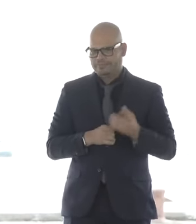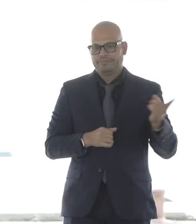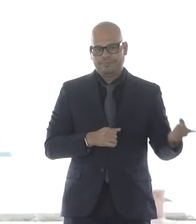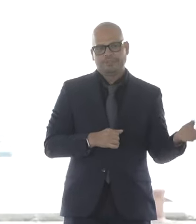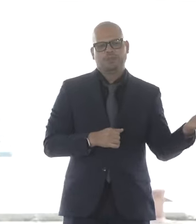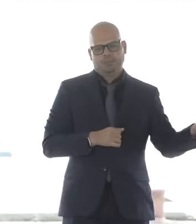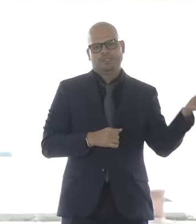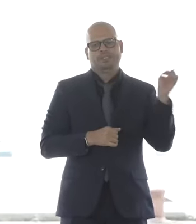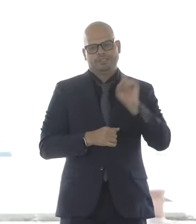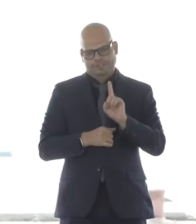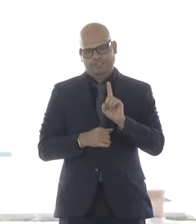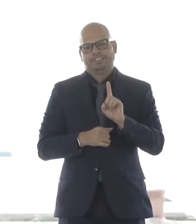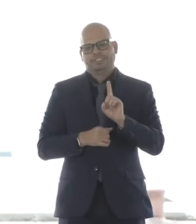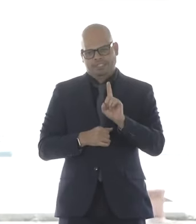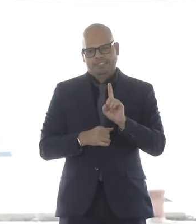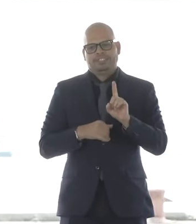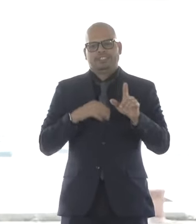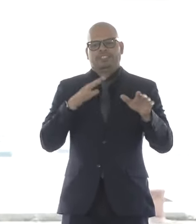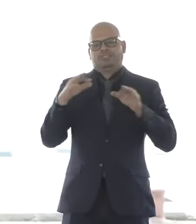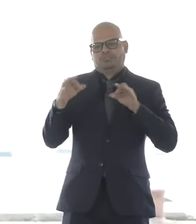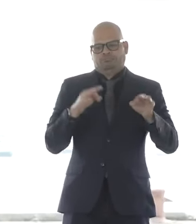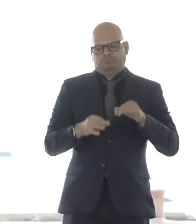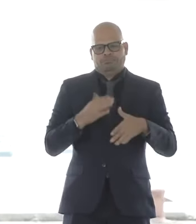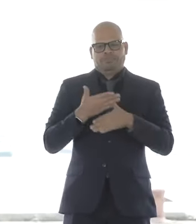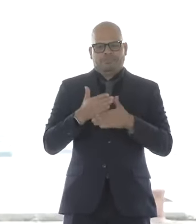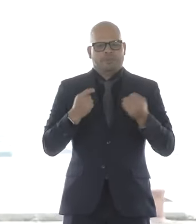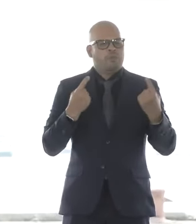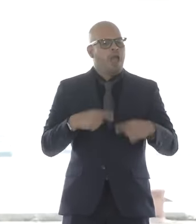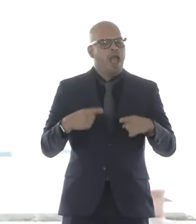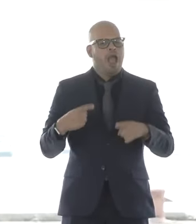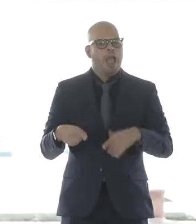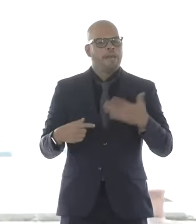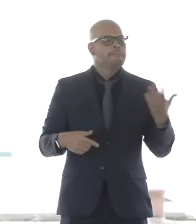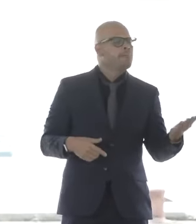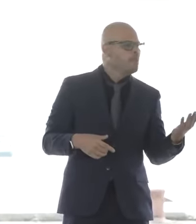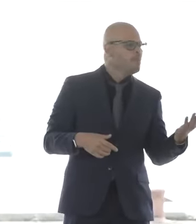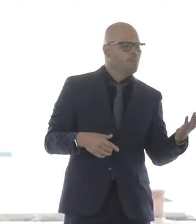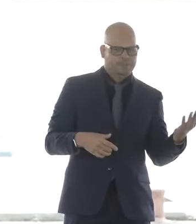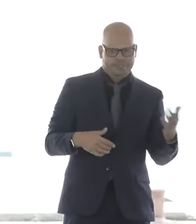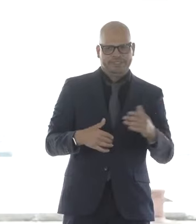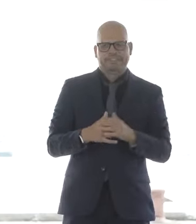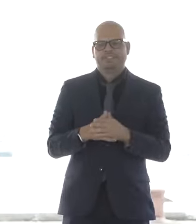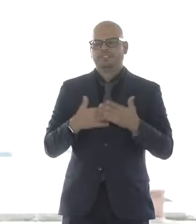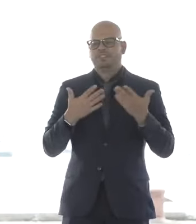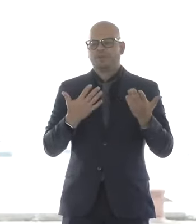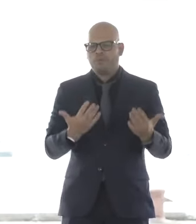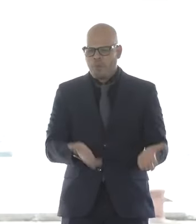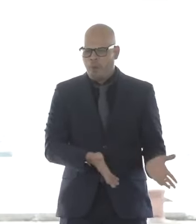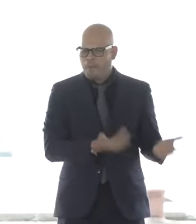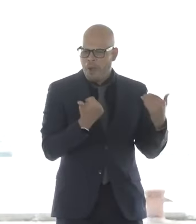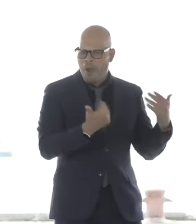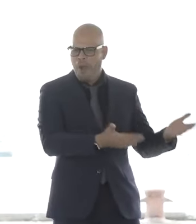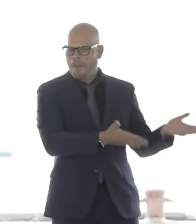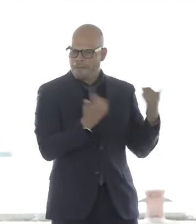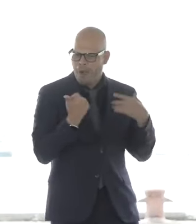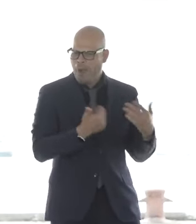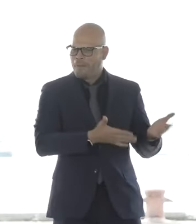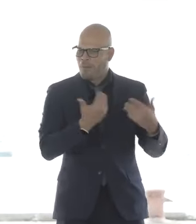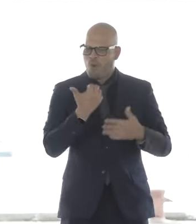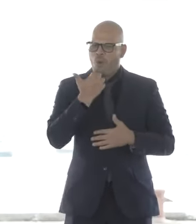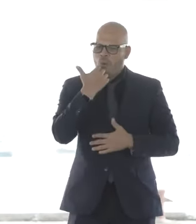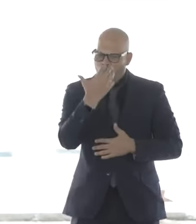us how it all got done. But let's give a warm, warm welcome, as I know you will, to your very own